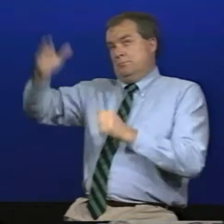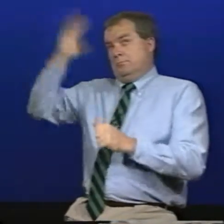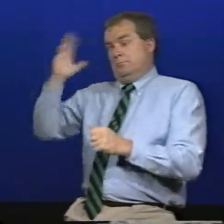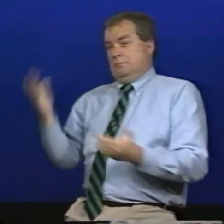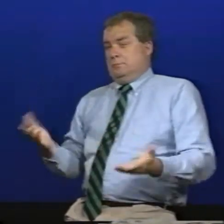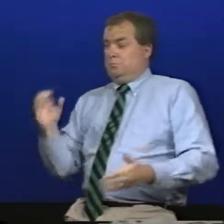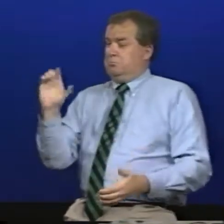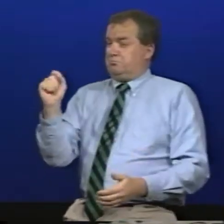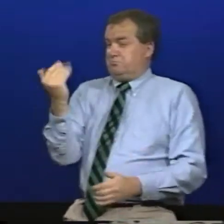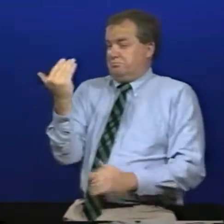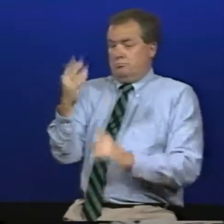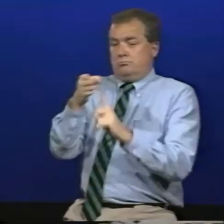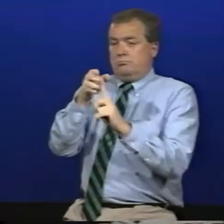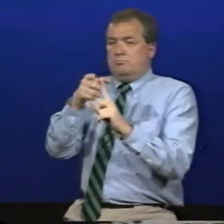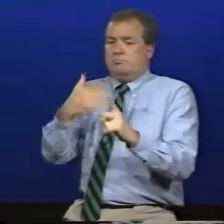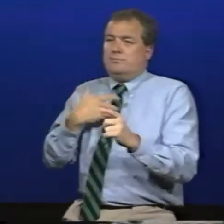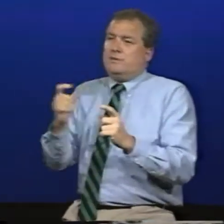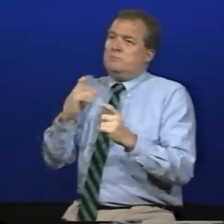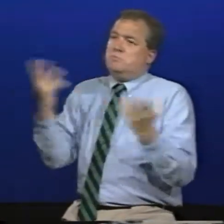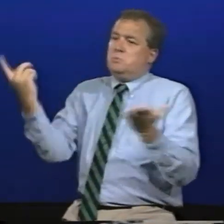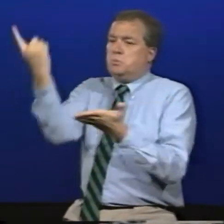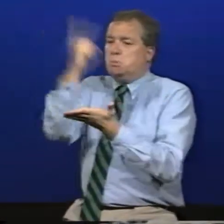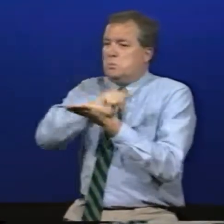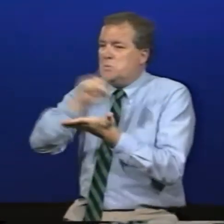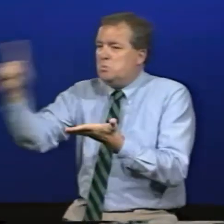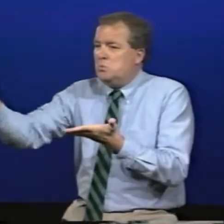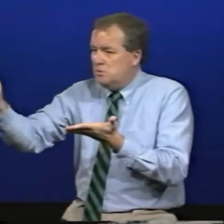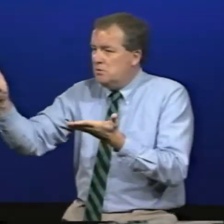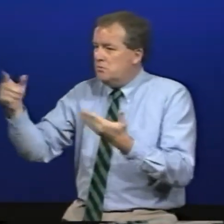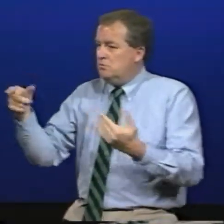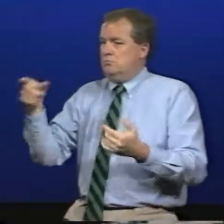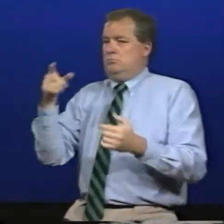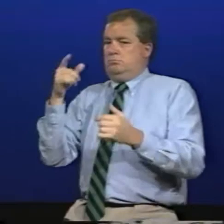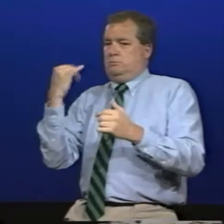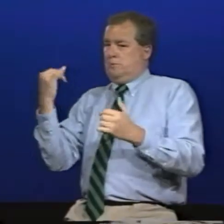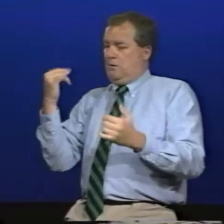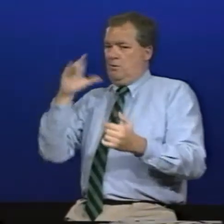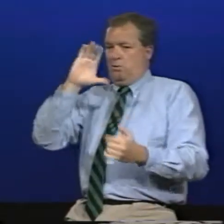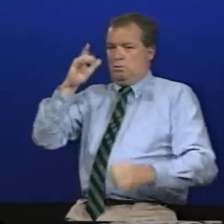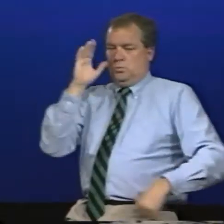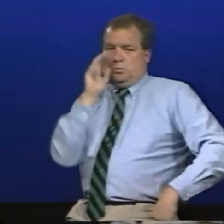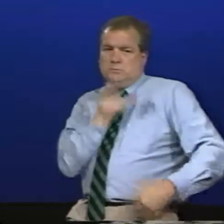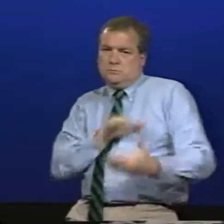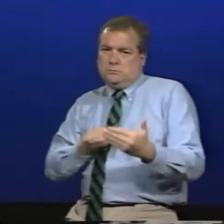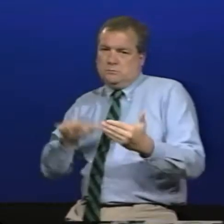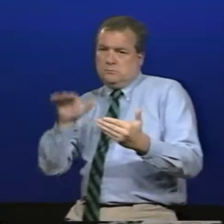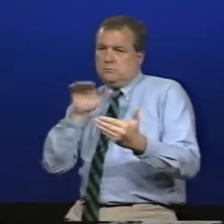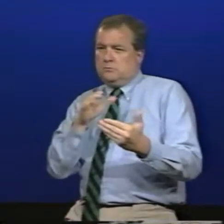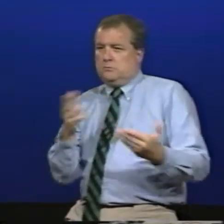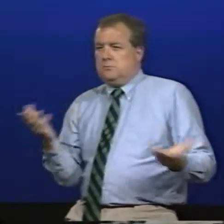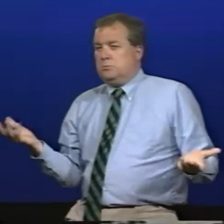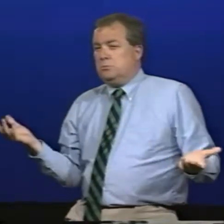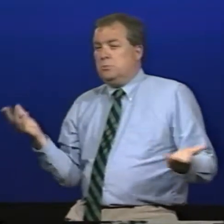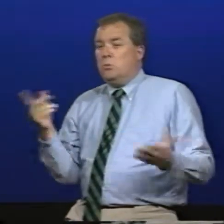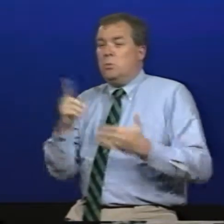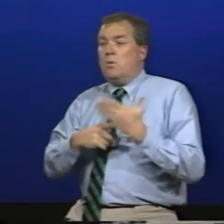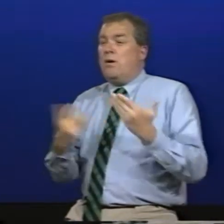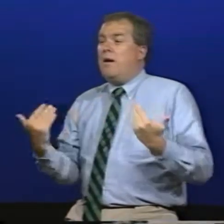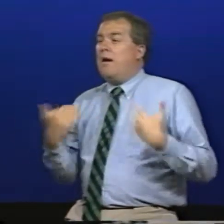as I recall in my time it was usually October 15th and they'd set up tryouts for a week and that gave the coach an opportunity to look